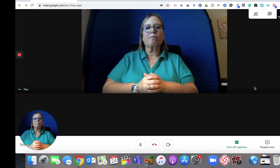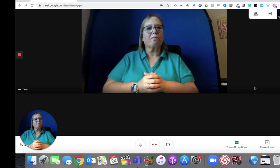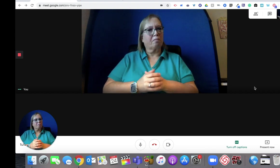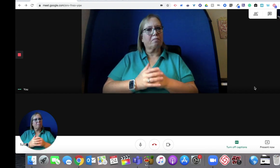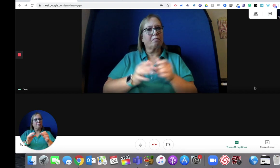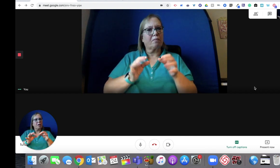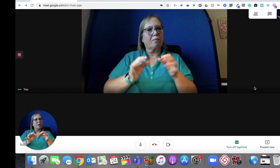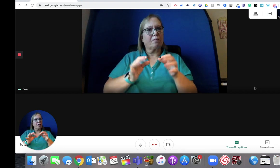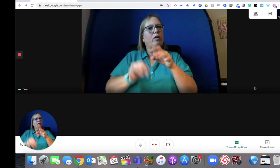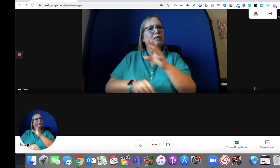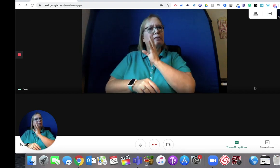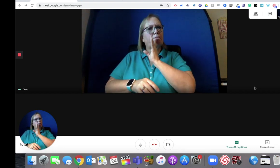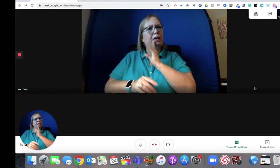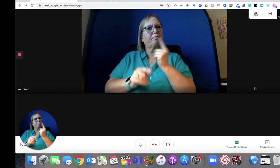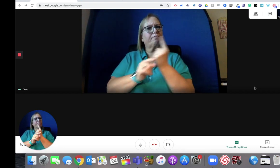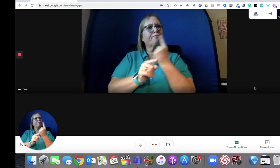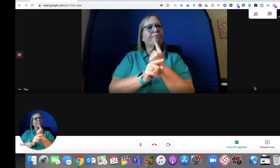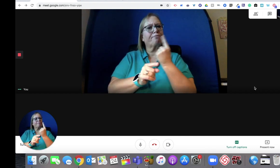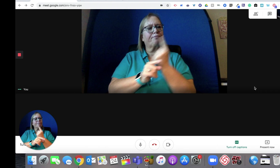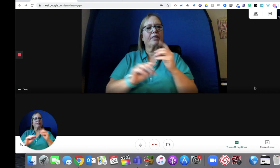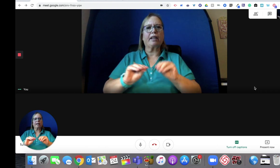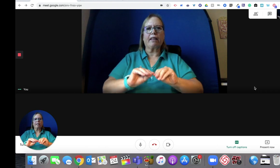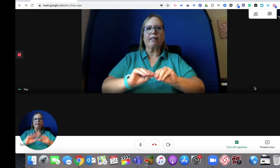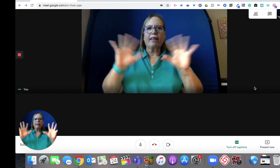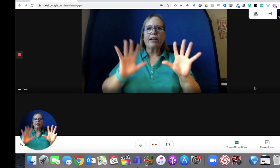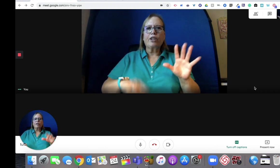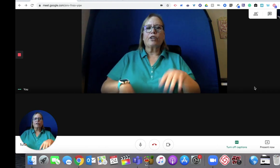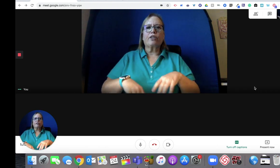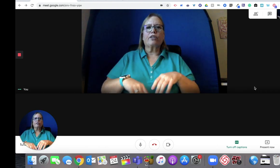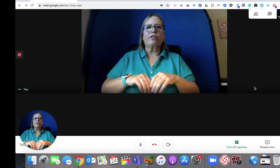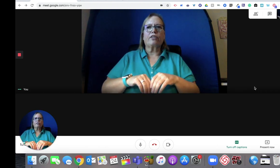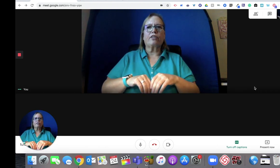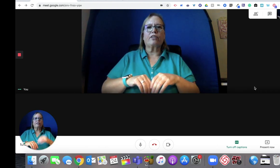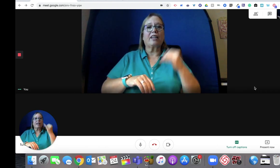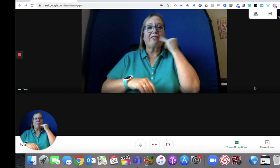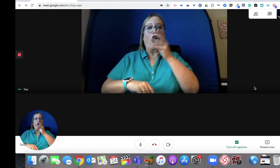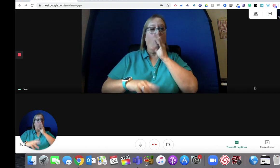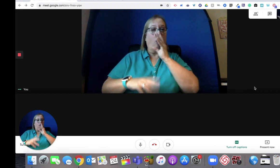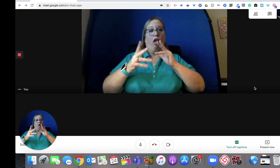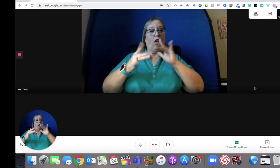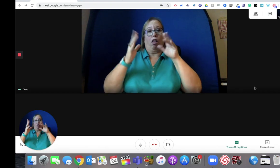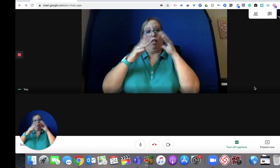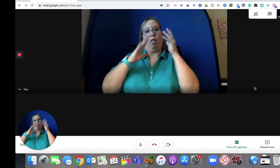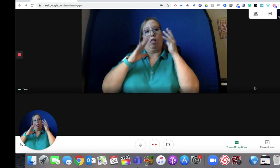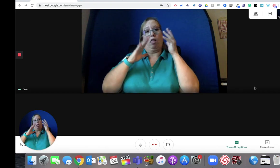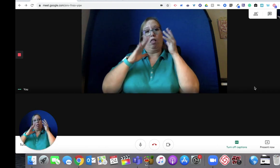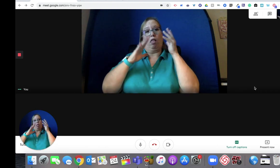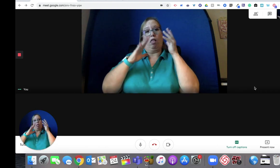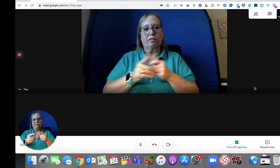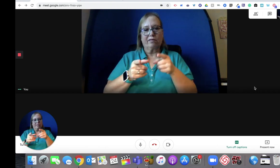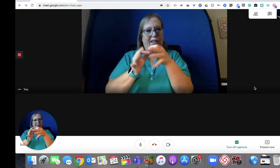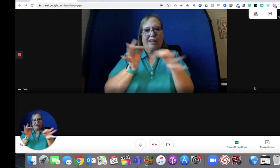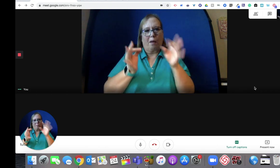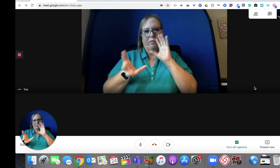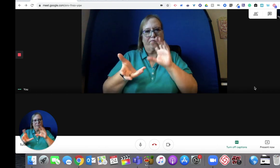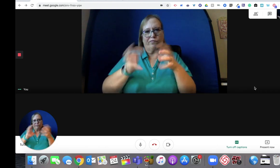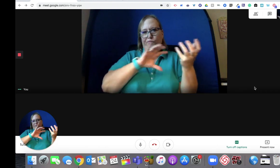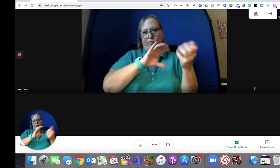punctuation, no period. So we need them to speak appropriately and clearly. If they're not speaking clearly, the